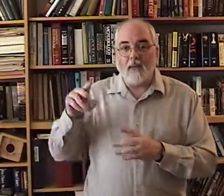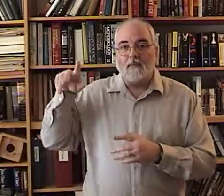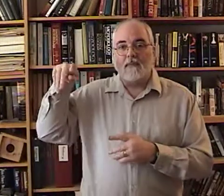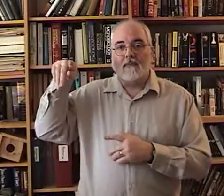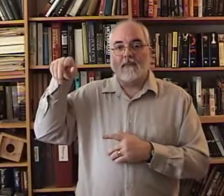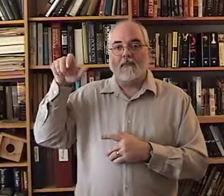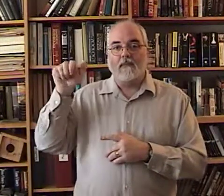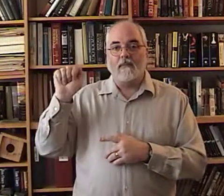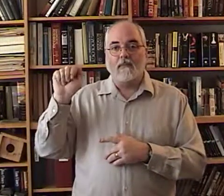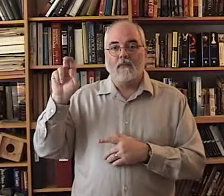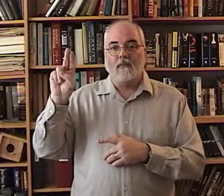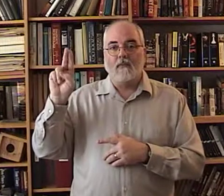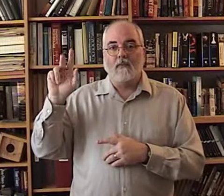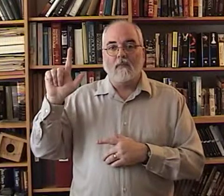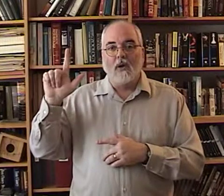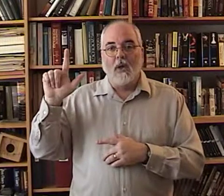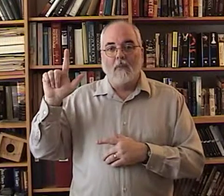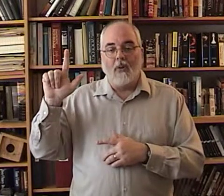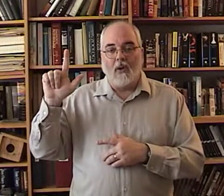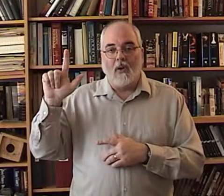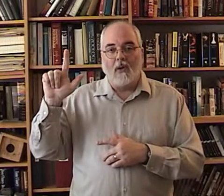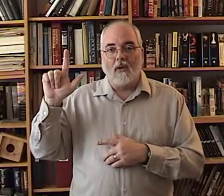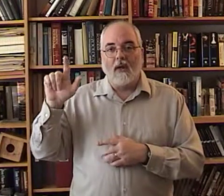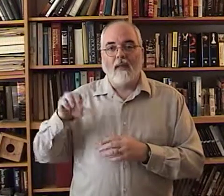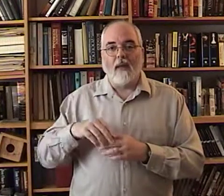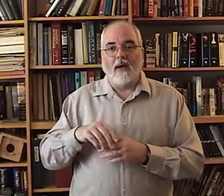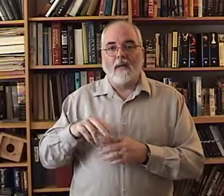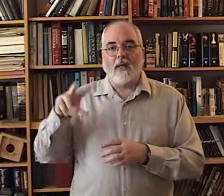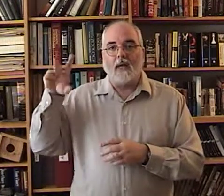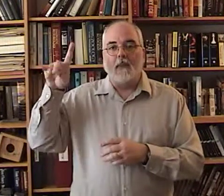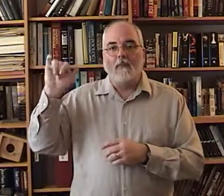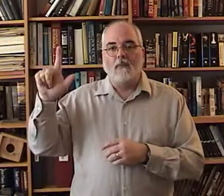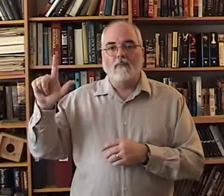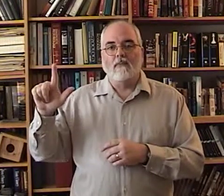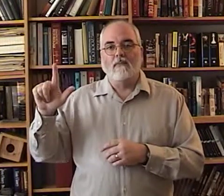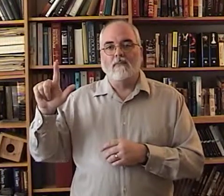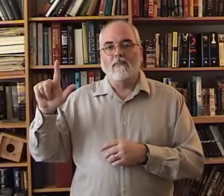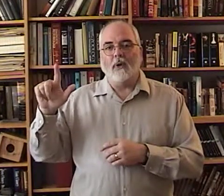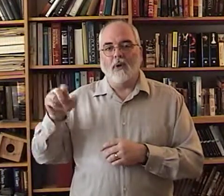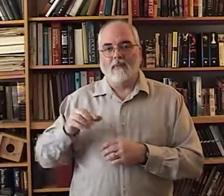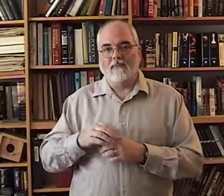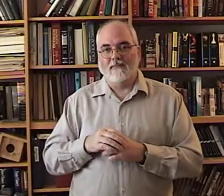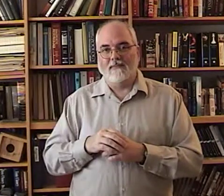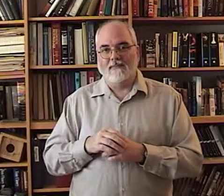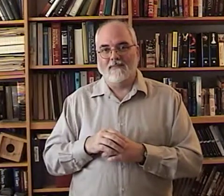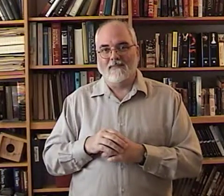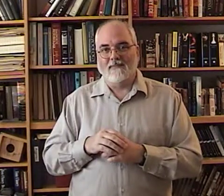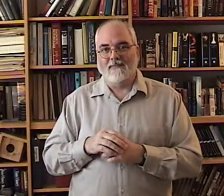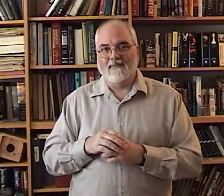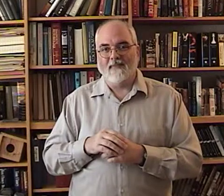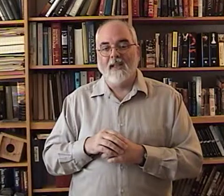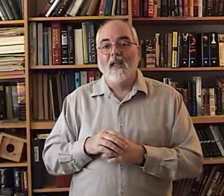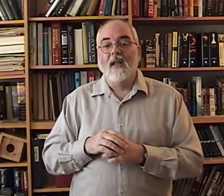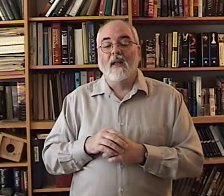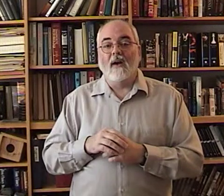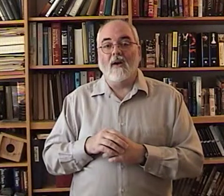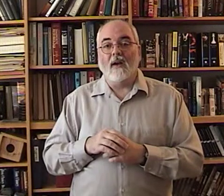Paul they didn't say Paul all right